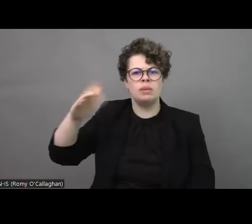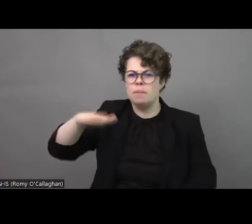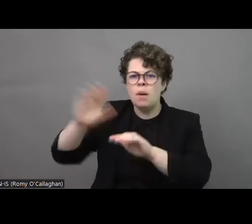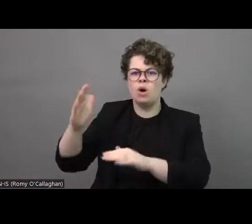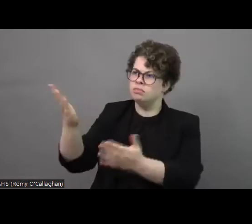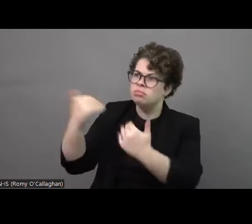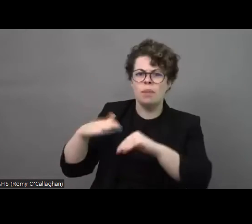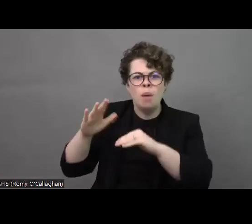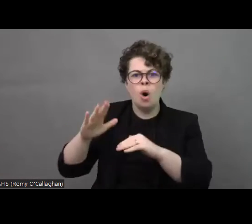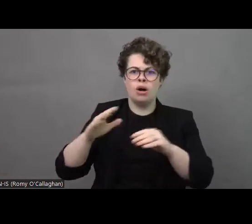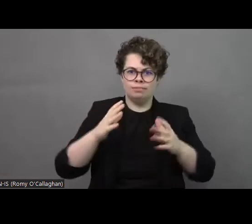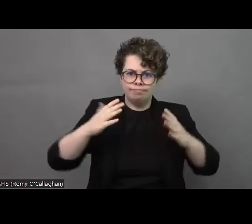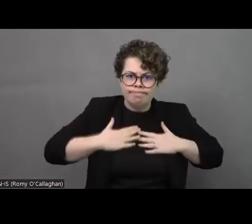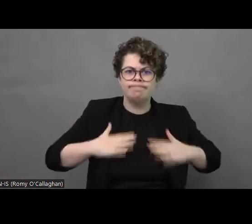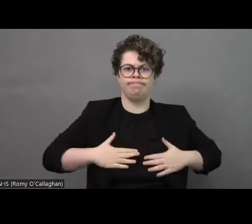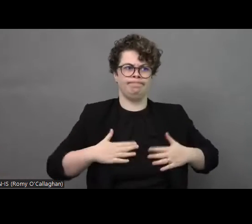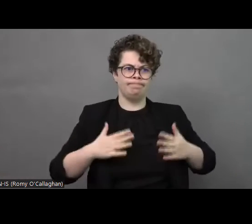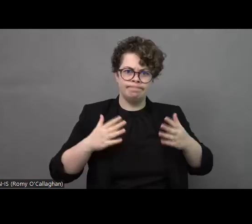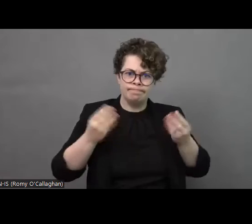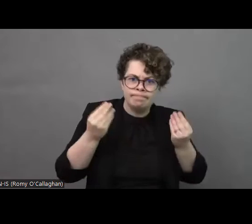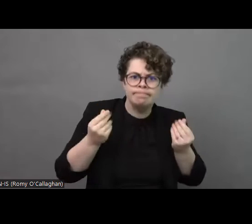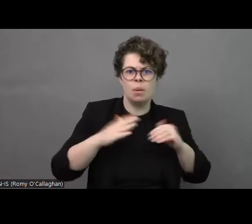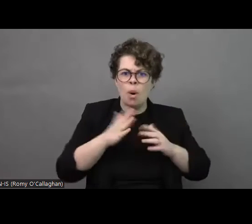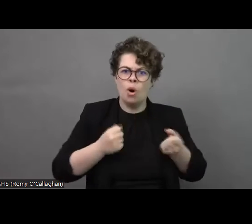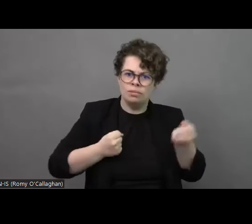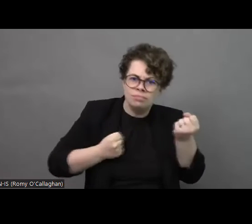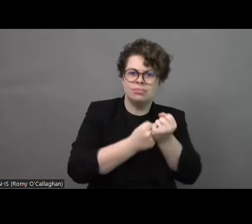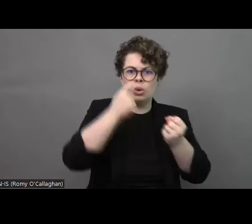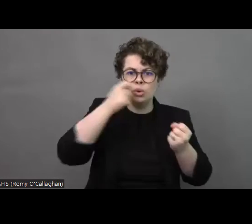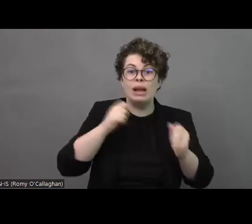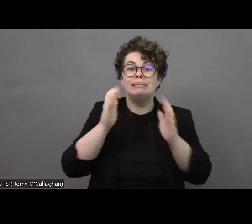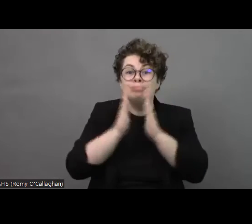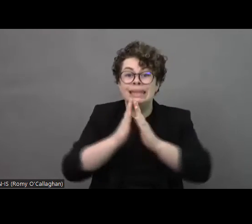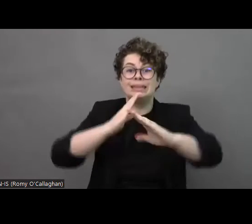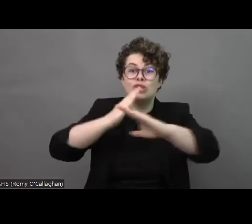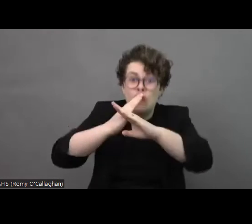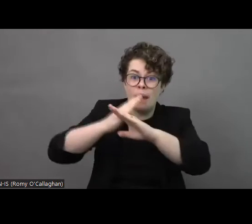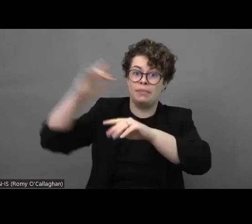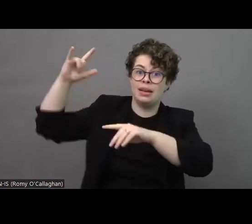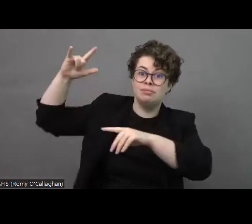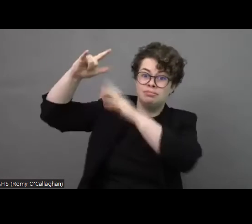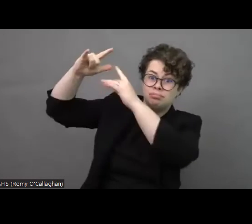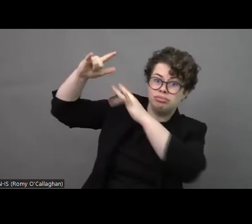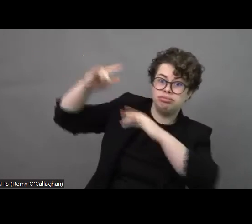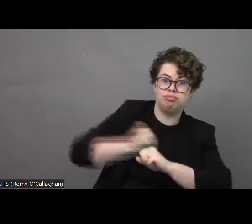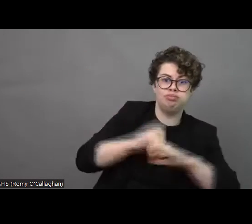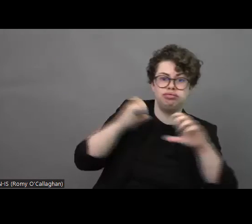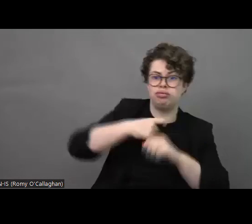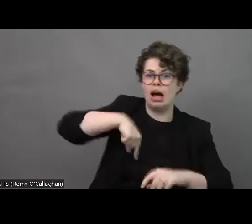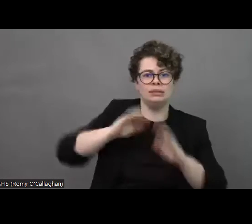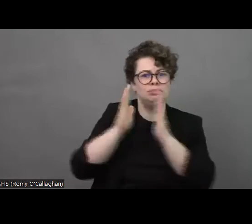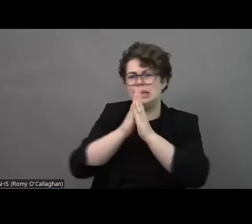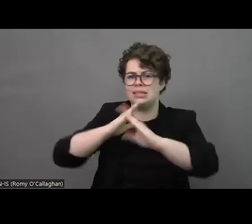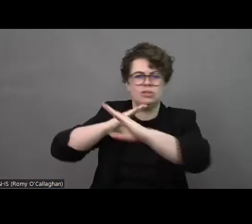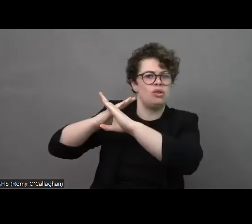influence the military organizations. Please stop the killing from the sky of Ukrainian citizens. And